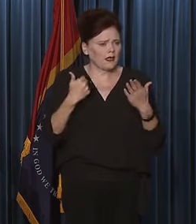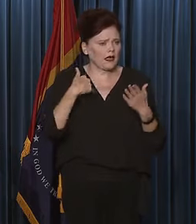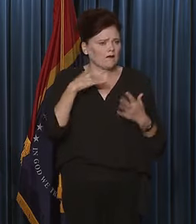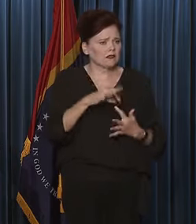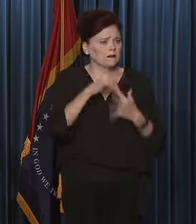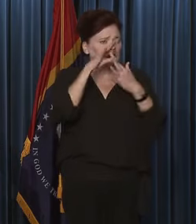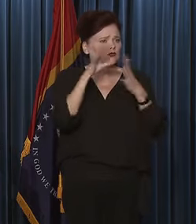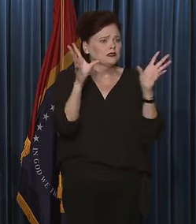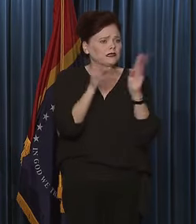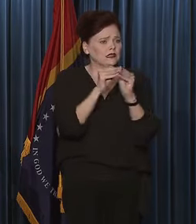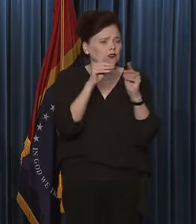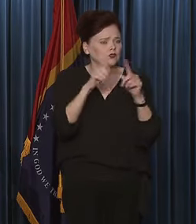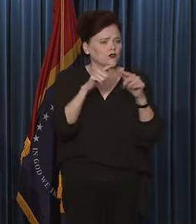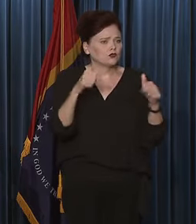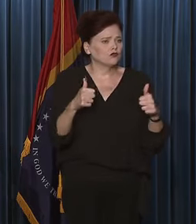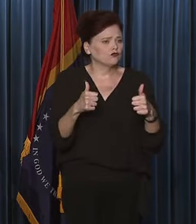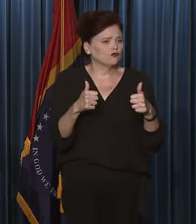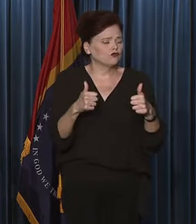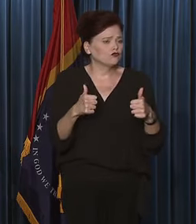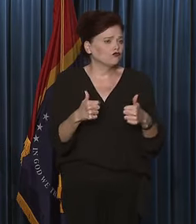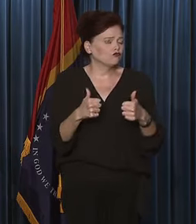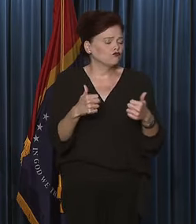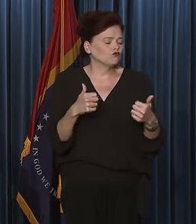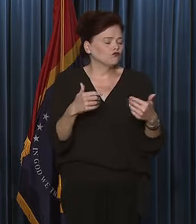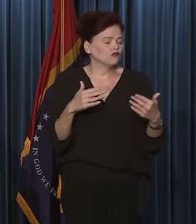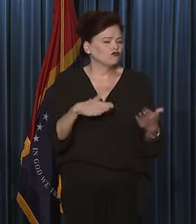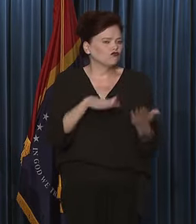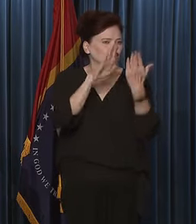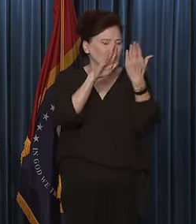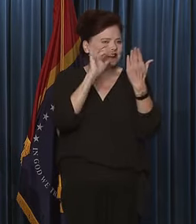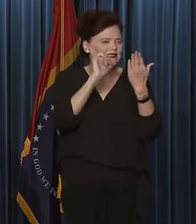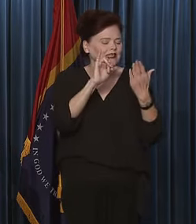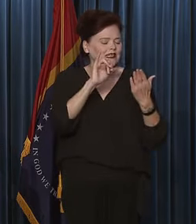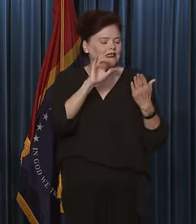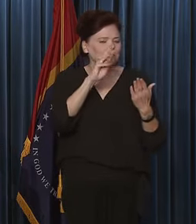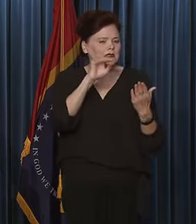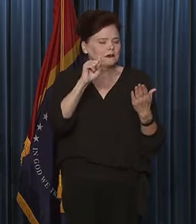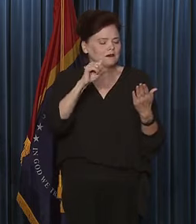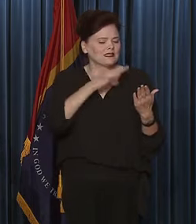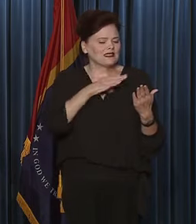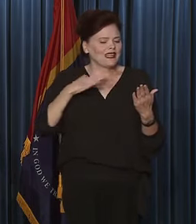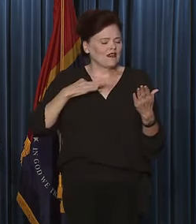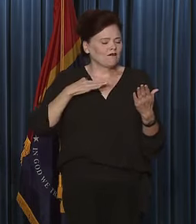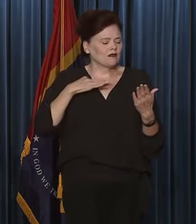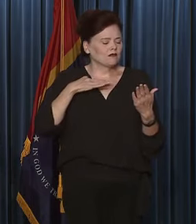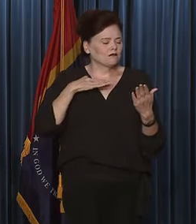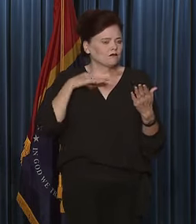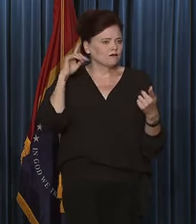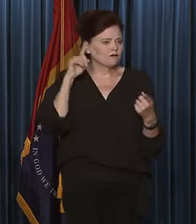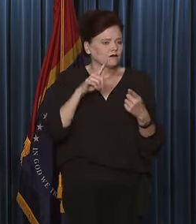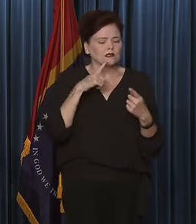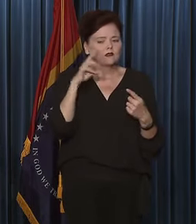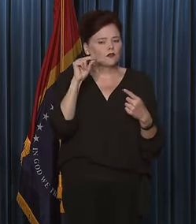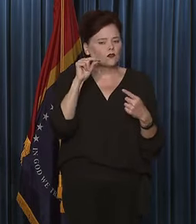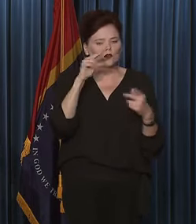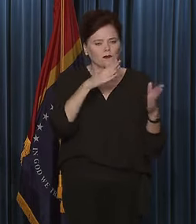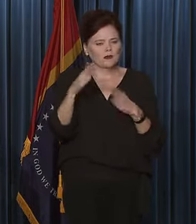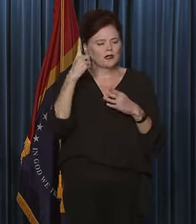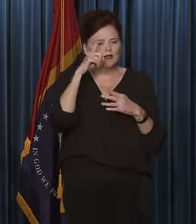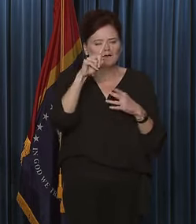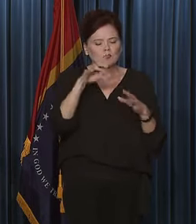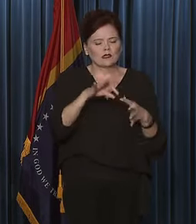session to help address Mississippi's hospital staffing shortage? Uh, at this time, I don't have any plans to call a special session.